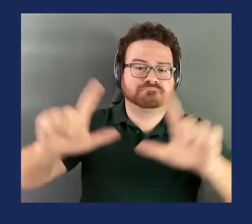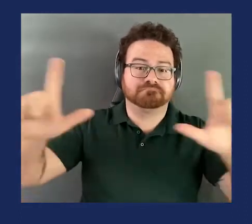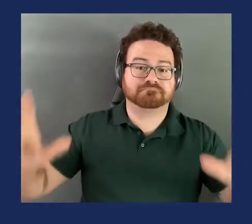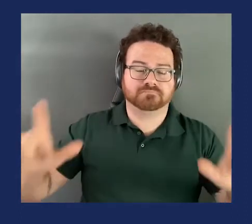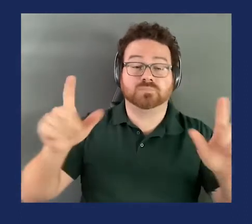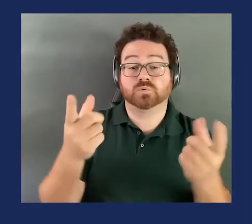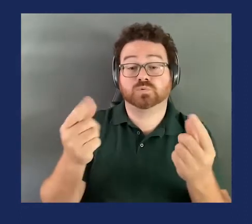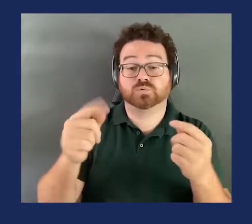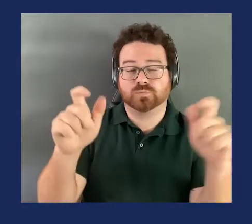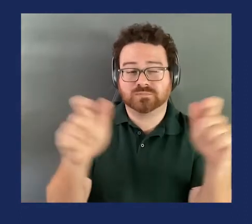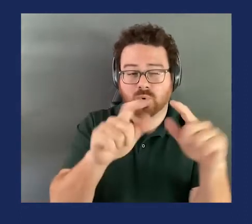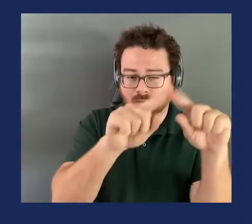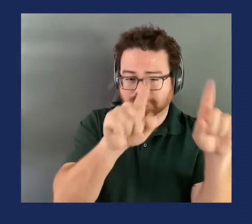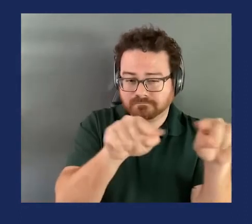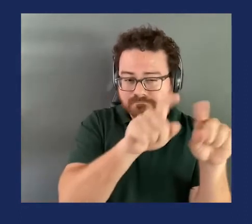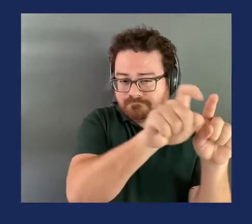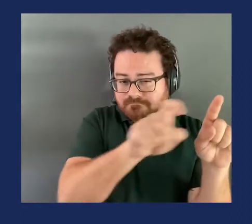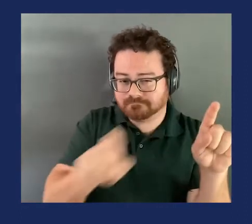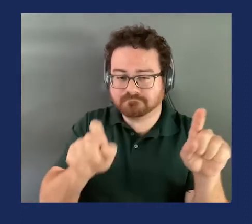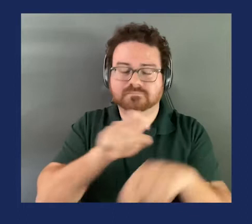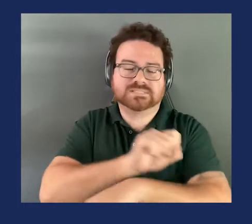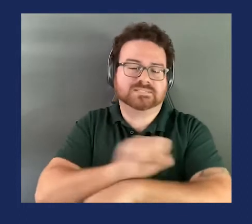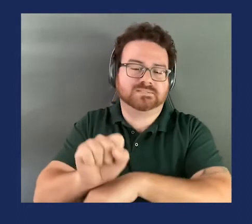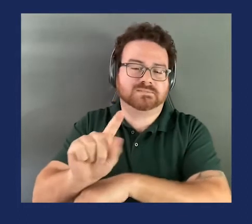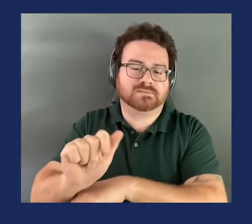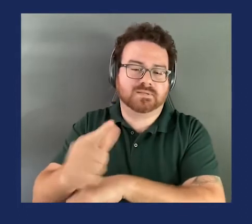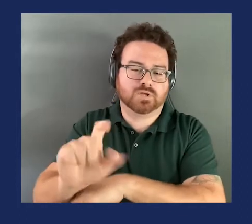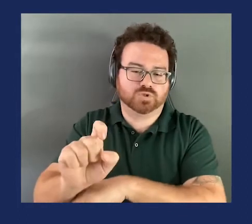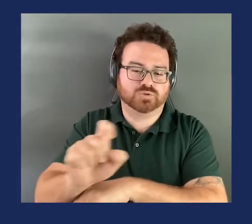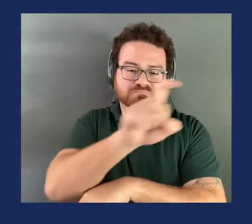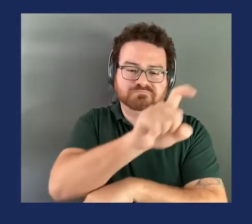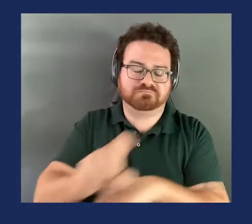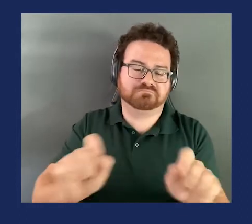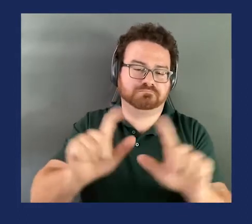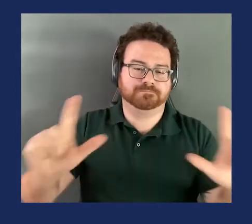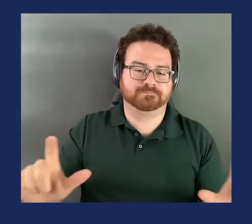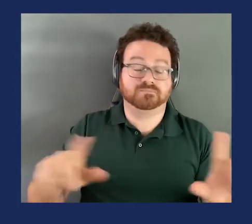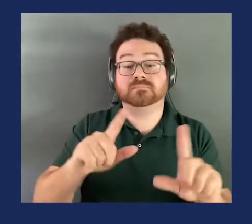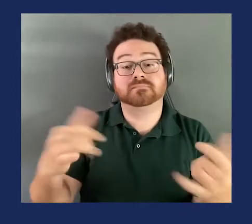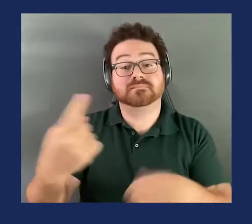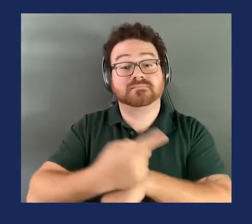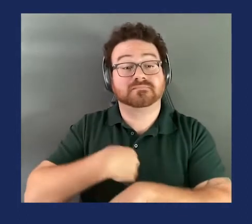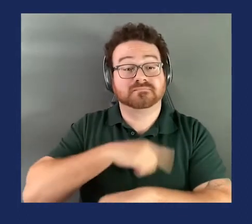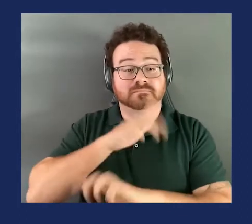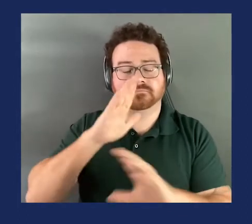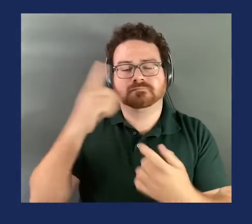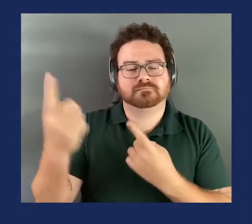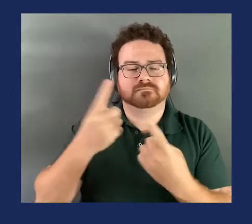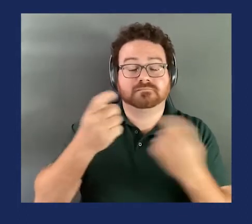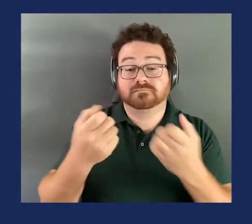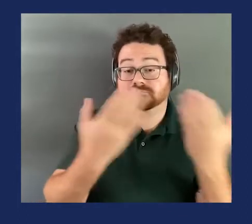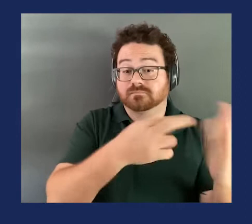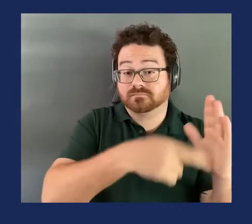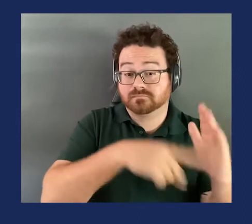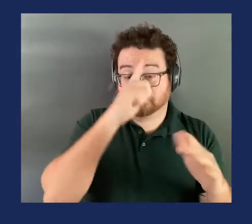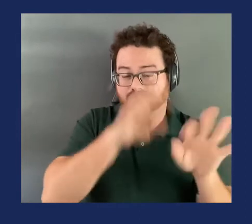stage. So, today we're considering an important proposed rule at a key step in the Commission's efforts